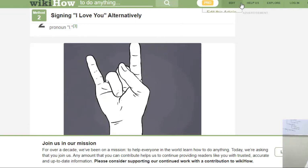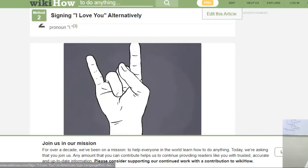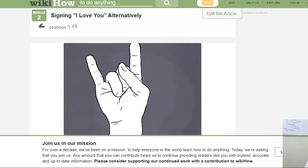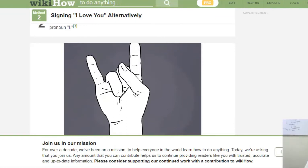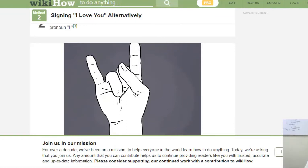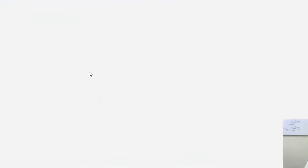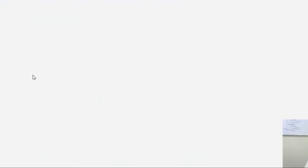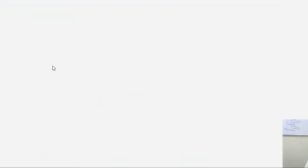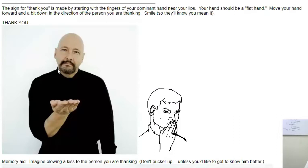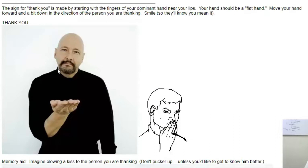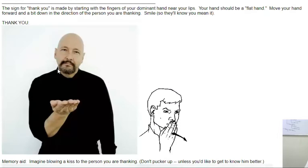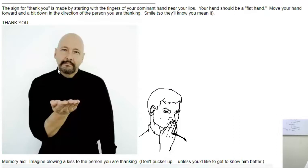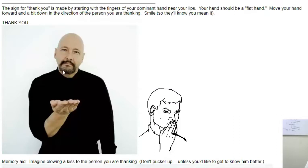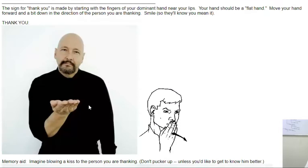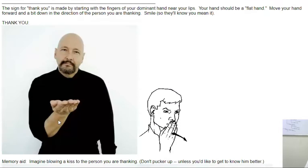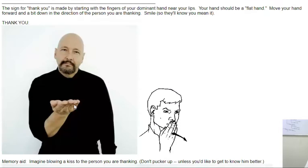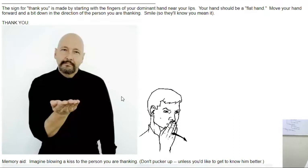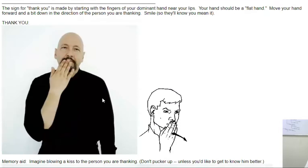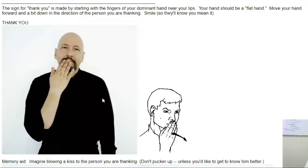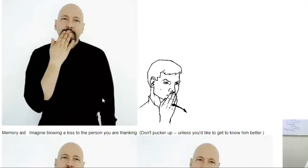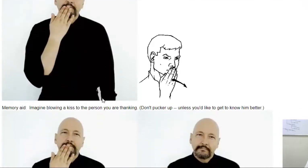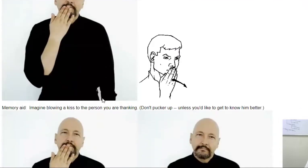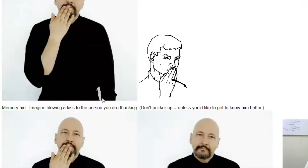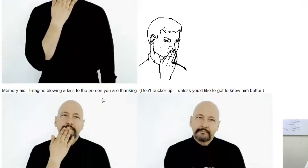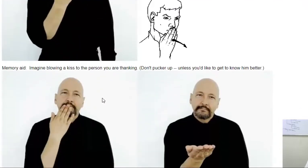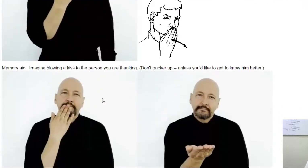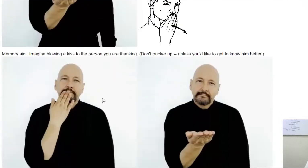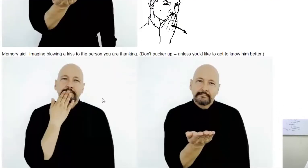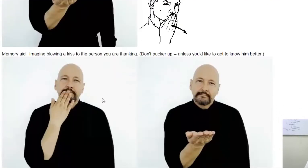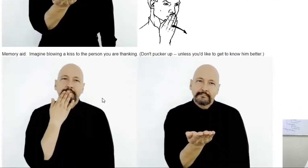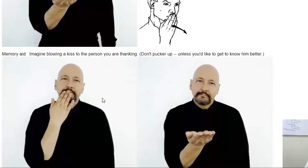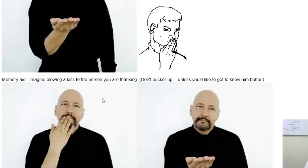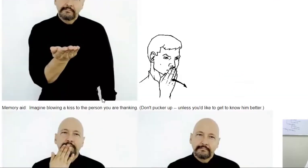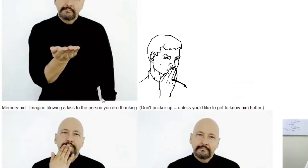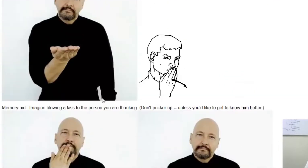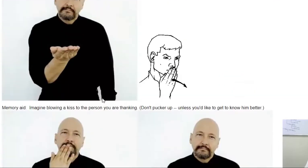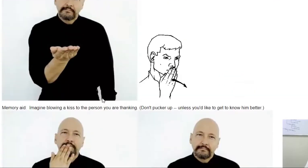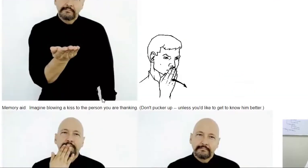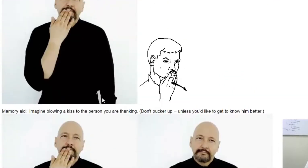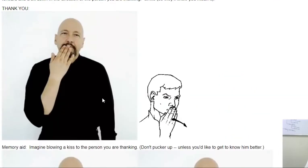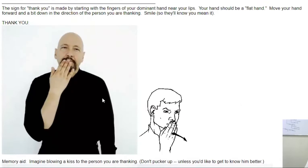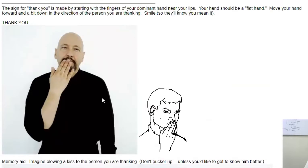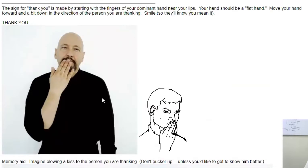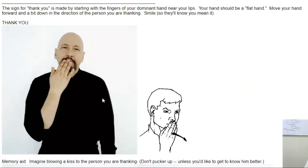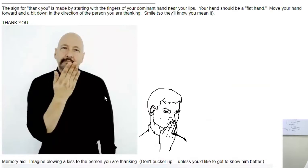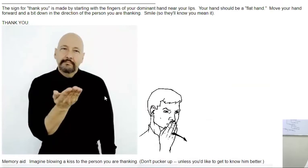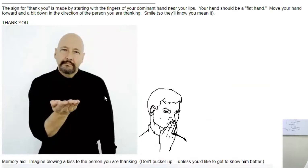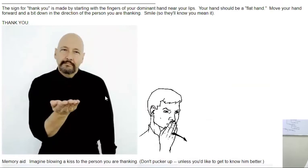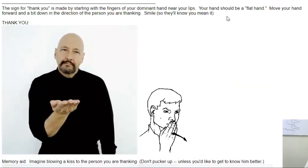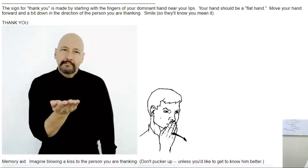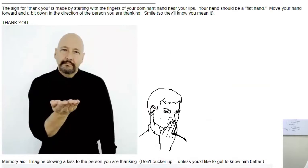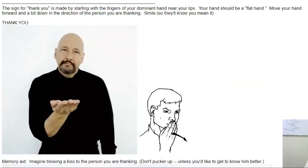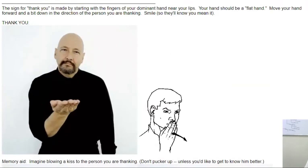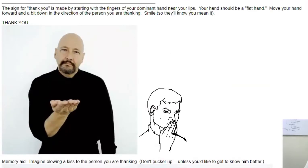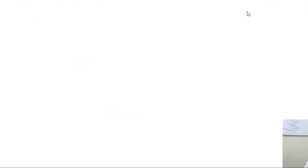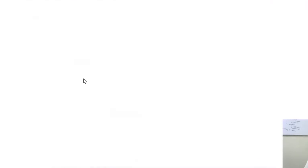say i love you and here uh that is like your uh thanks okay like that you can show your thanks